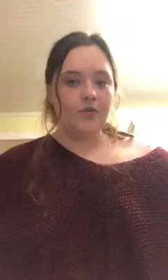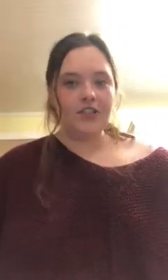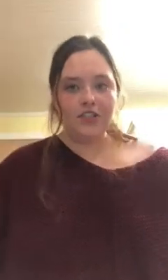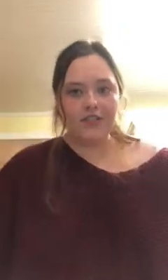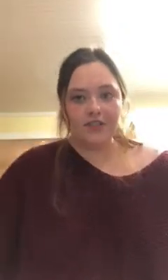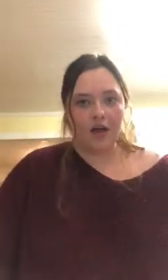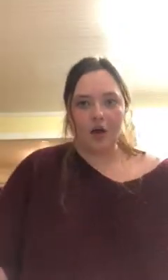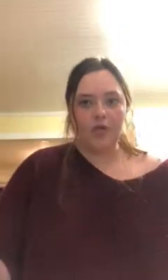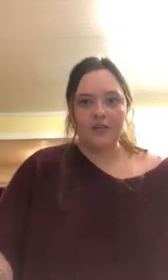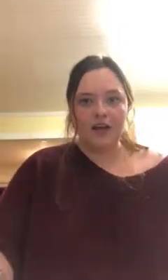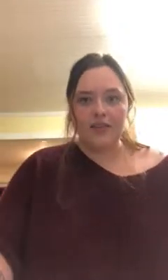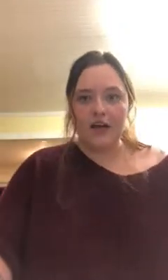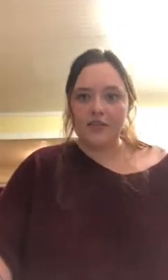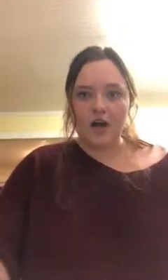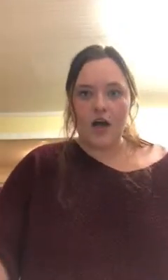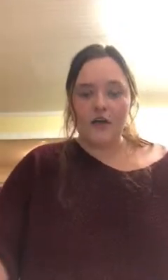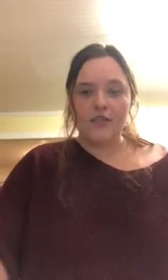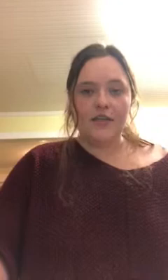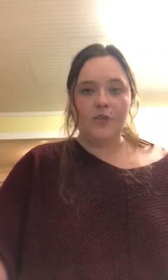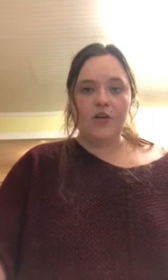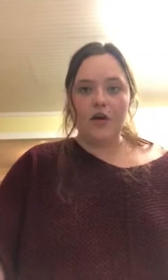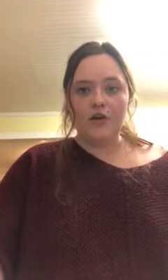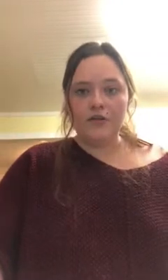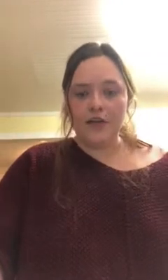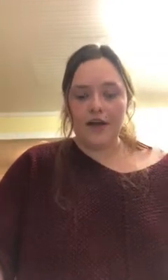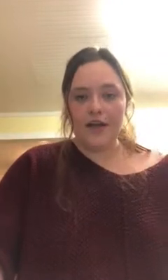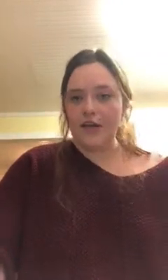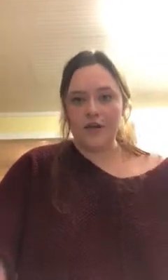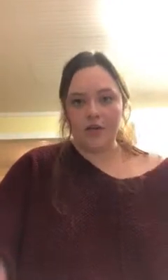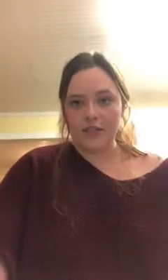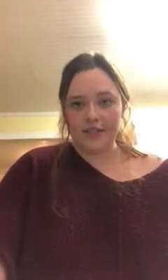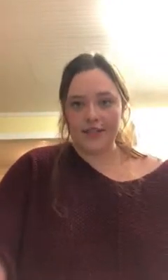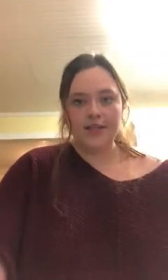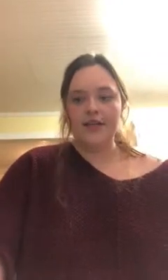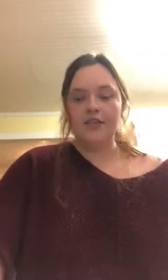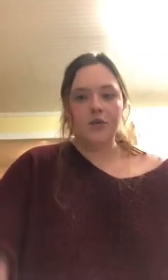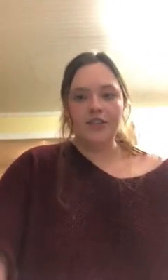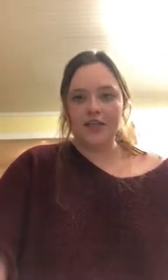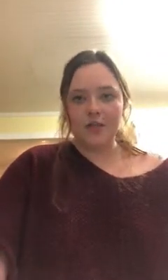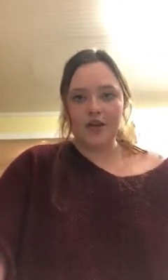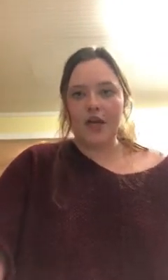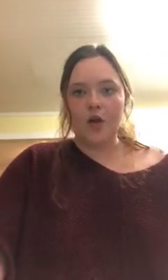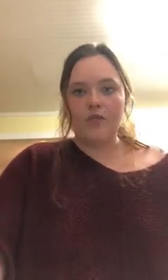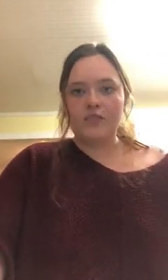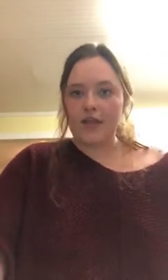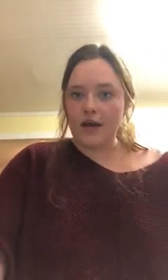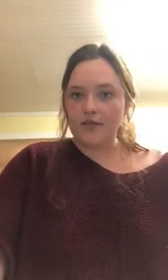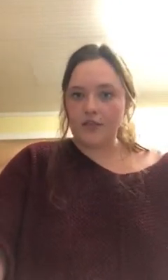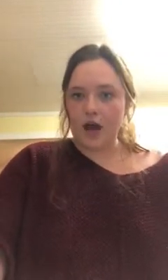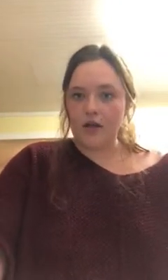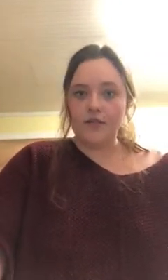tuition is almost a thousand dollars and when you go to any university tuition can be anywhere from ten thousand dollars